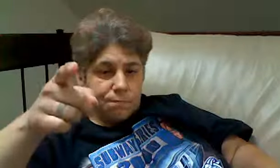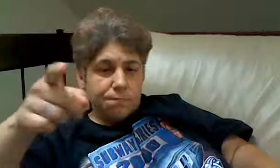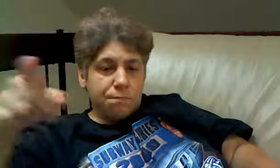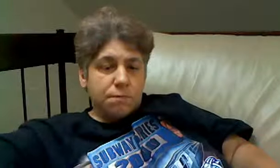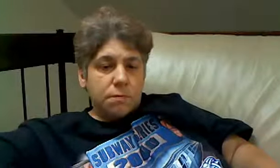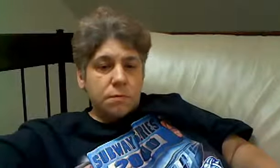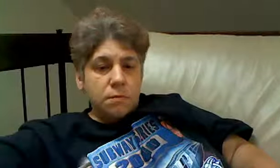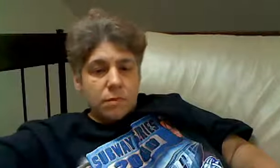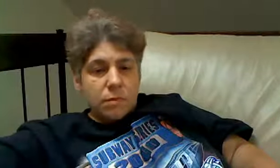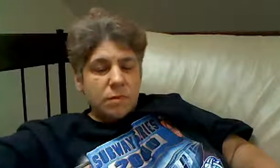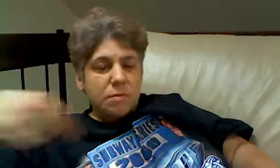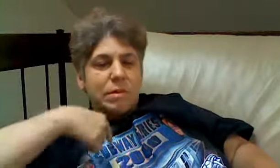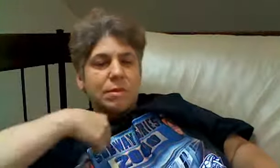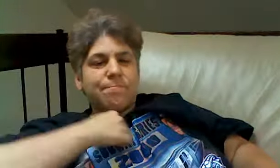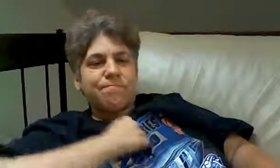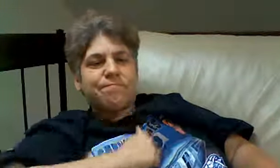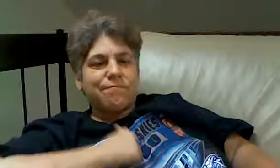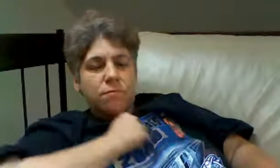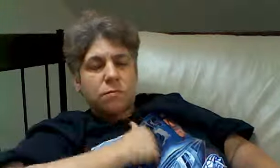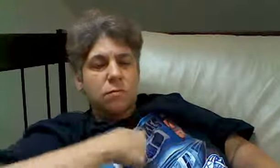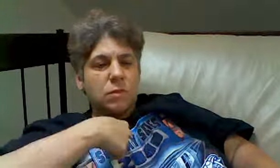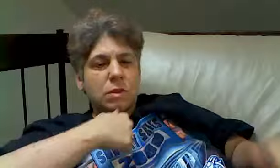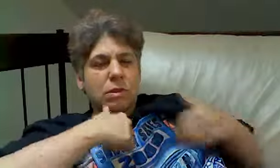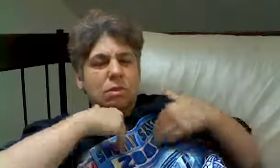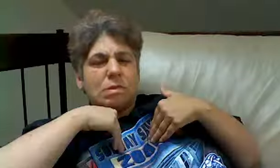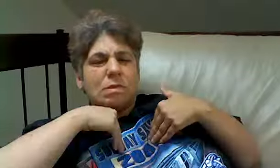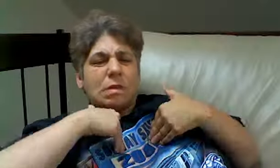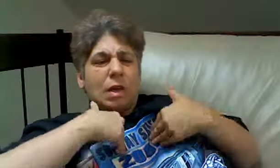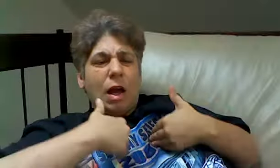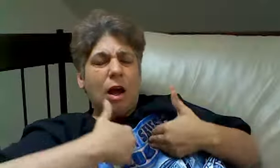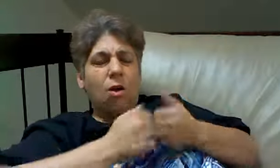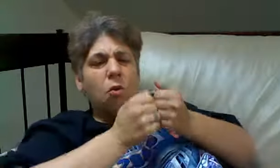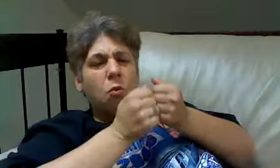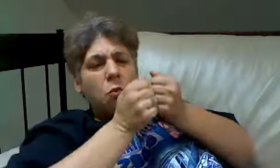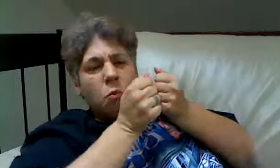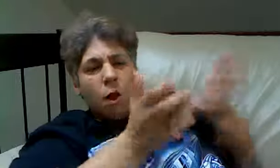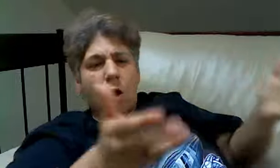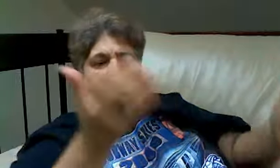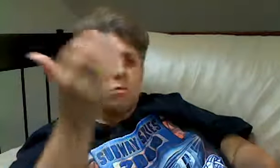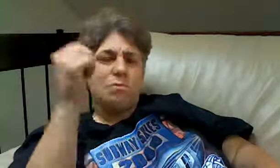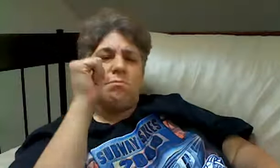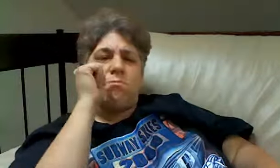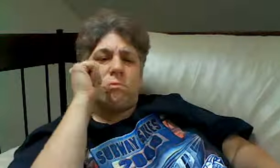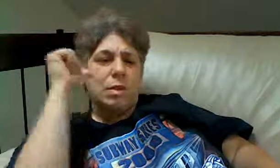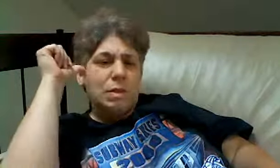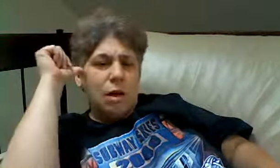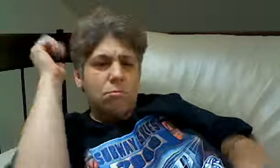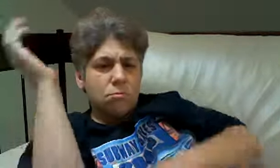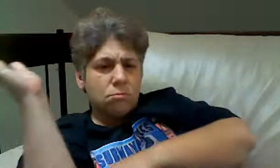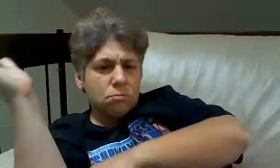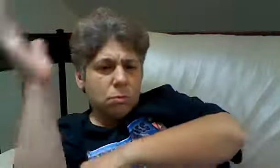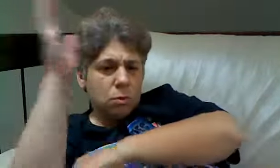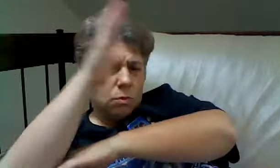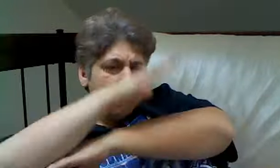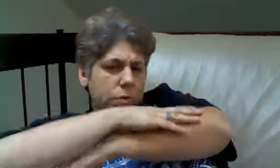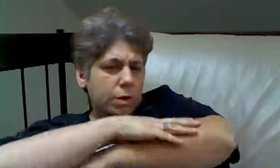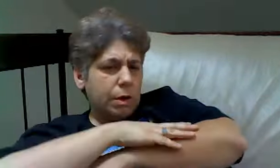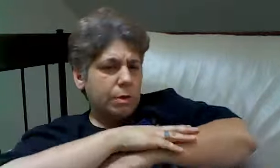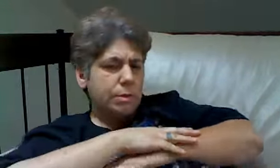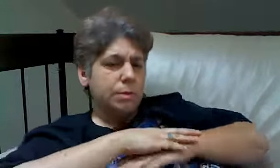I like every day, Steve. do that, honey. Now you're here for me. I hope you are. I'm not much for writing. But I'm too blue. They come to my family.